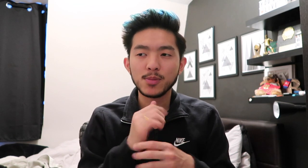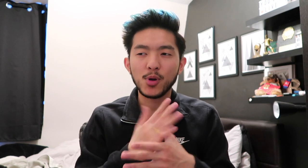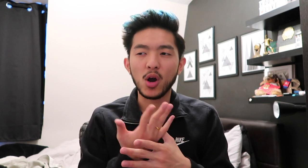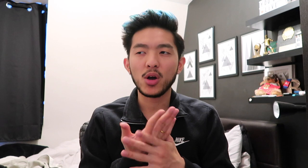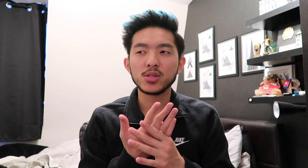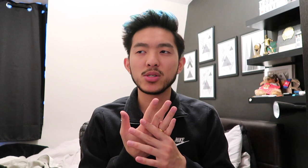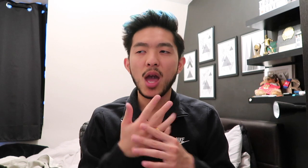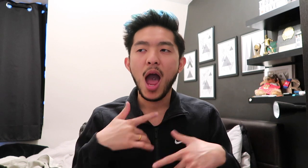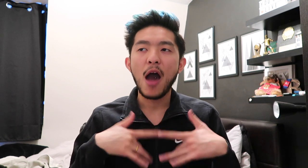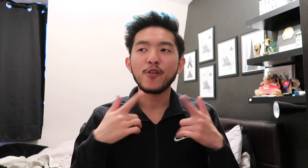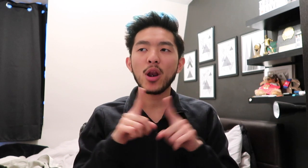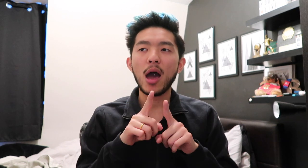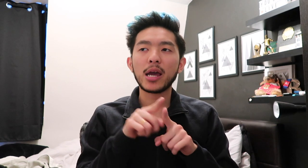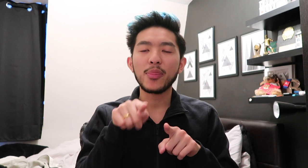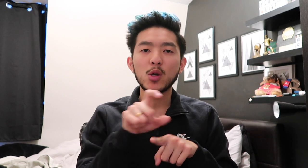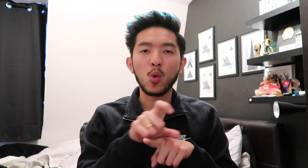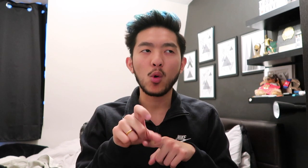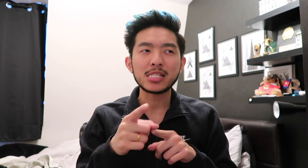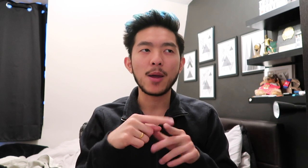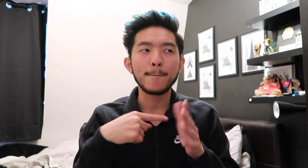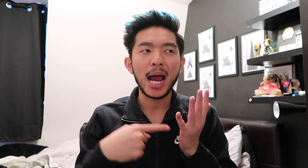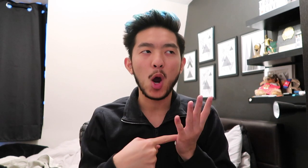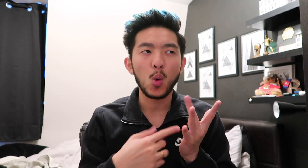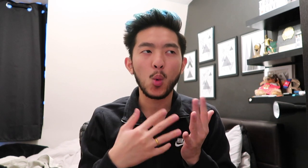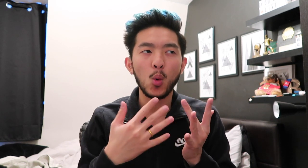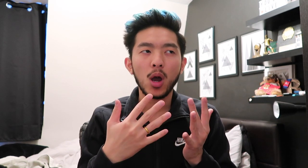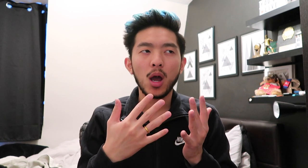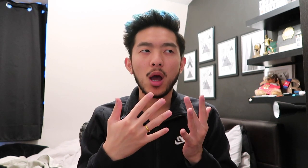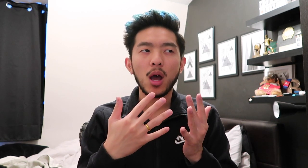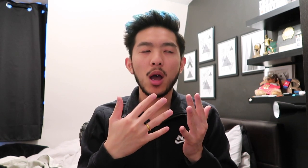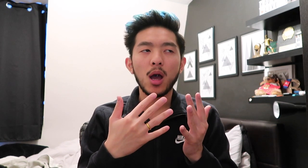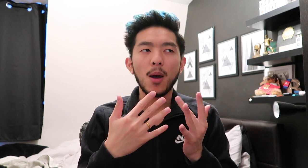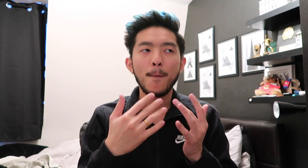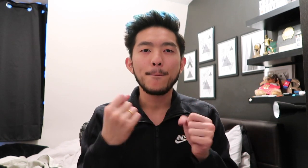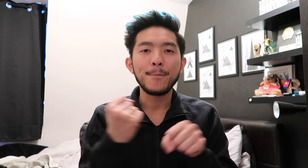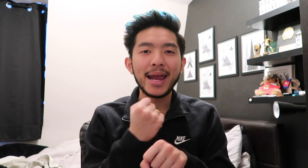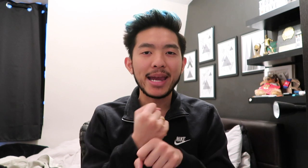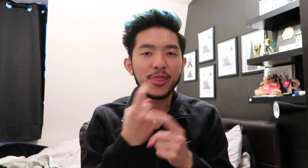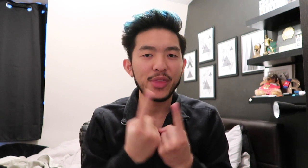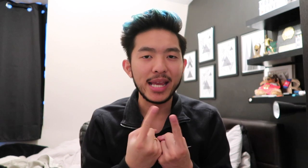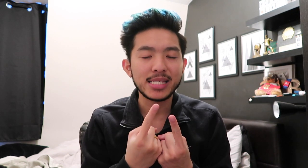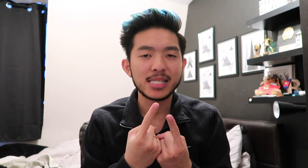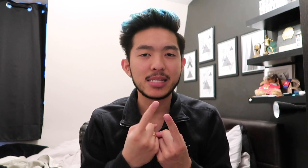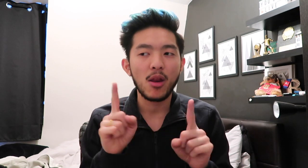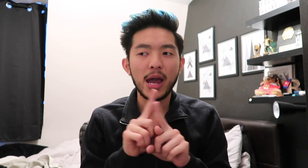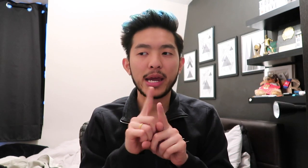because, I feel like, the course is about making things. Like,